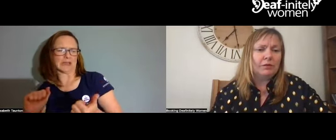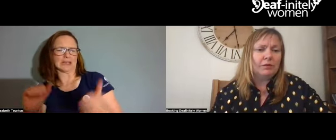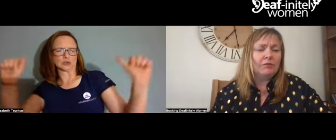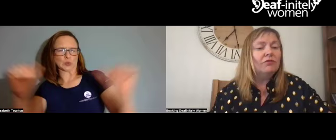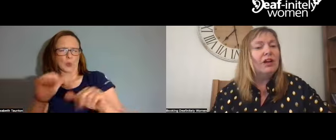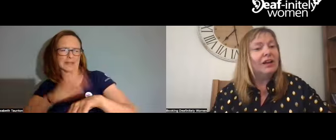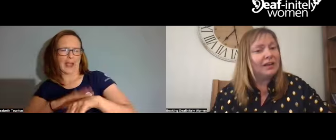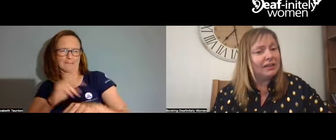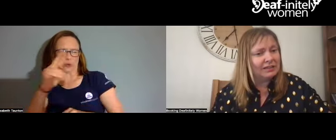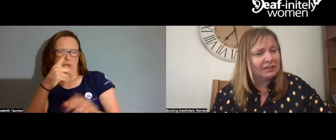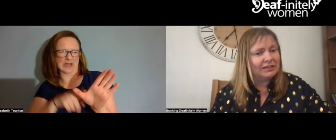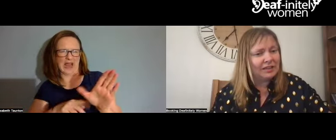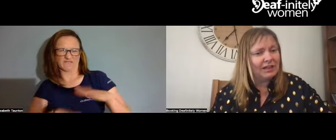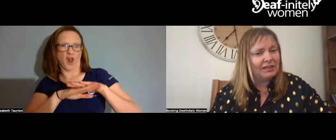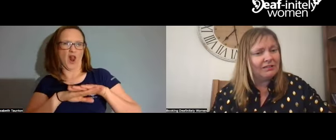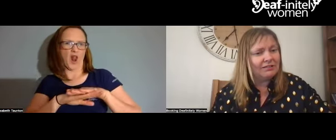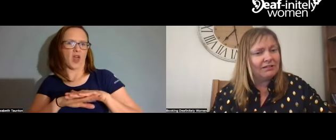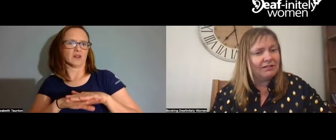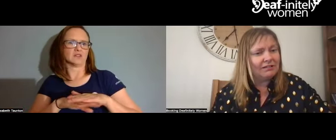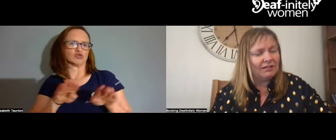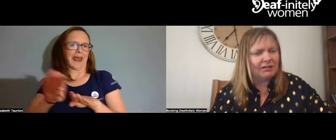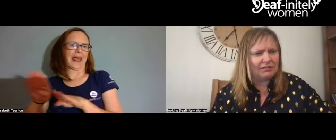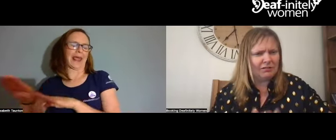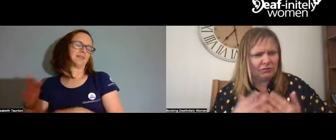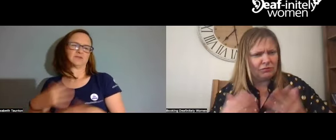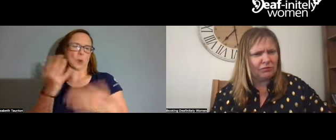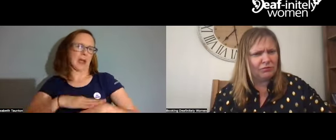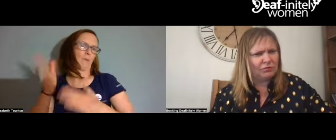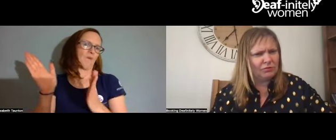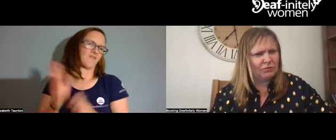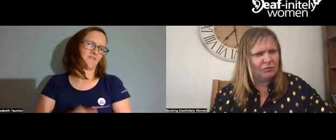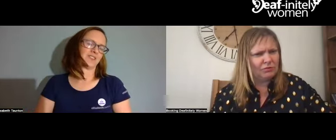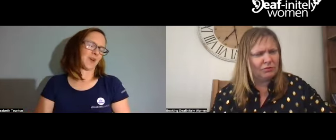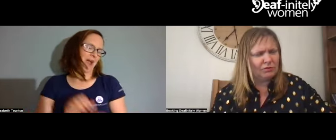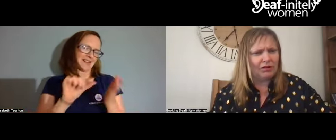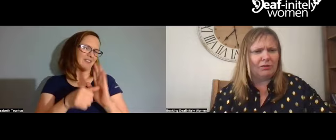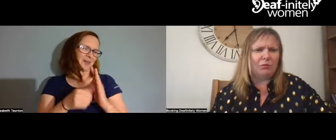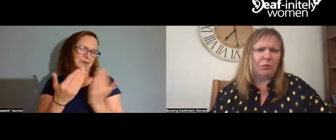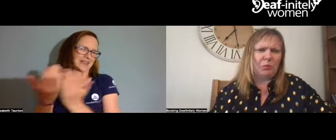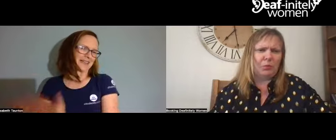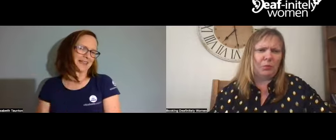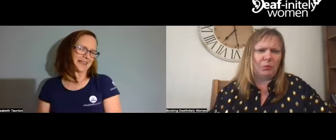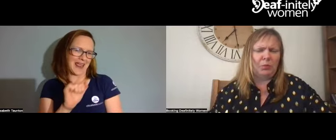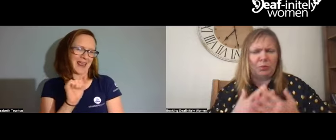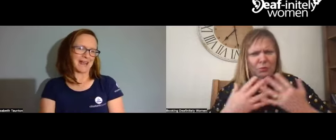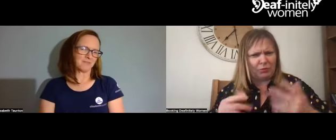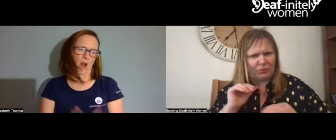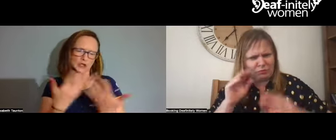And then I had a second degree with two years. So it was no time off. was just study.